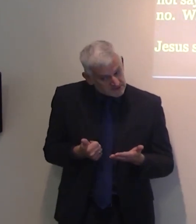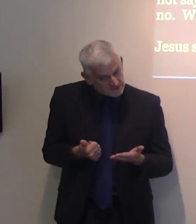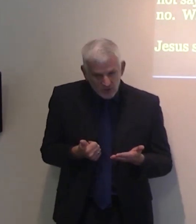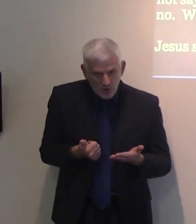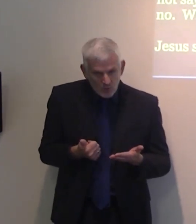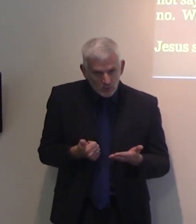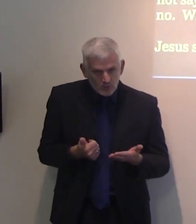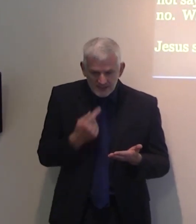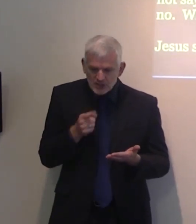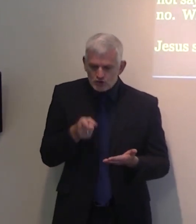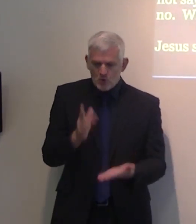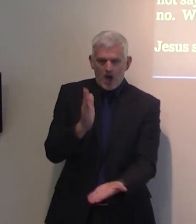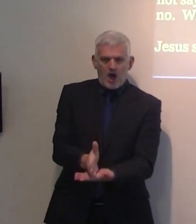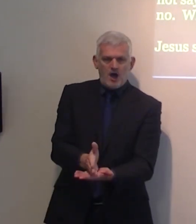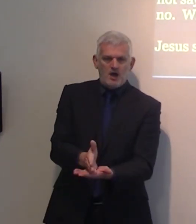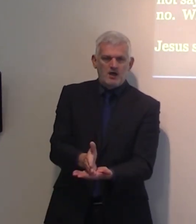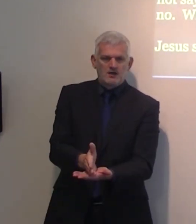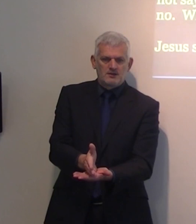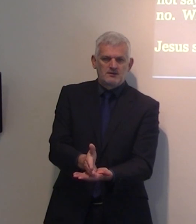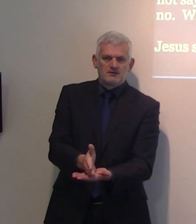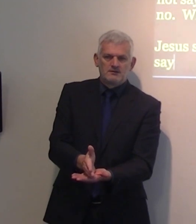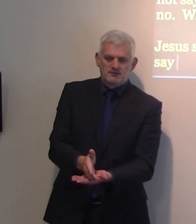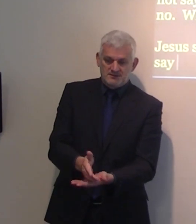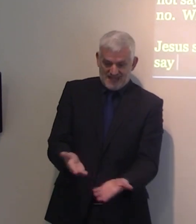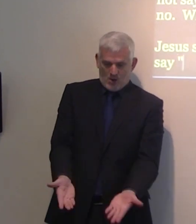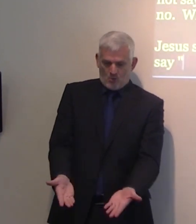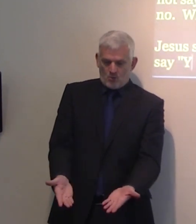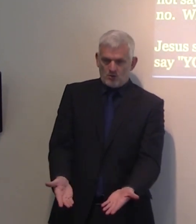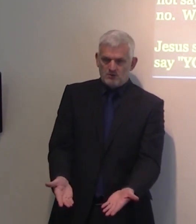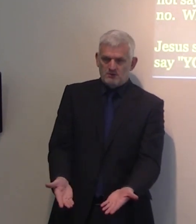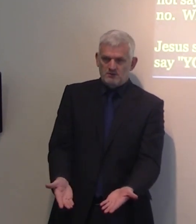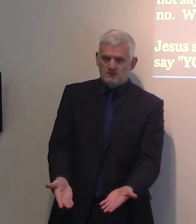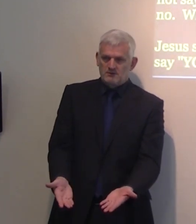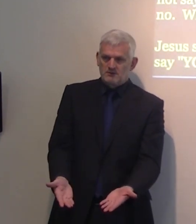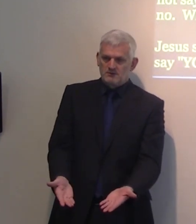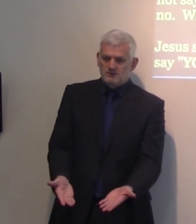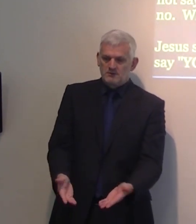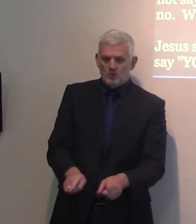continuous tense. You are now and always be.